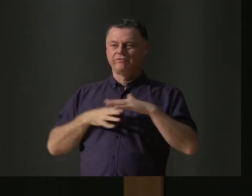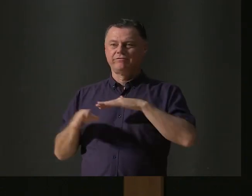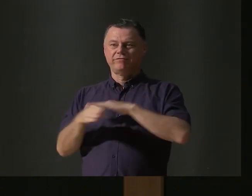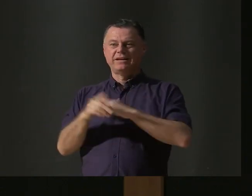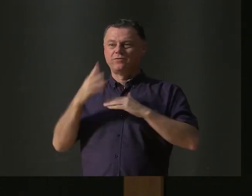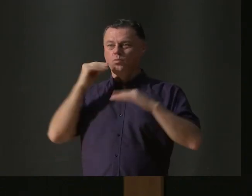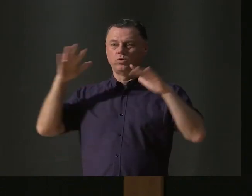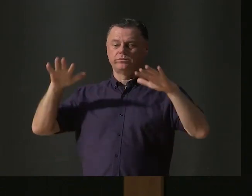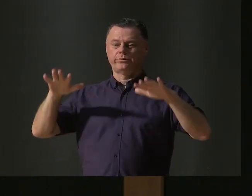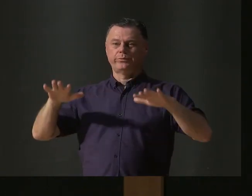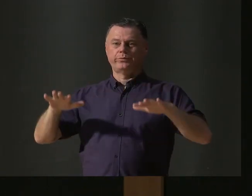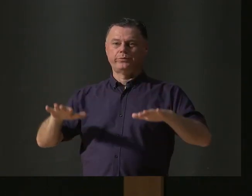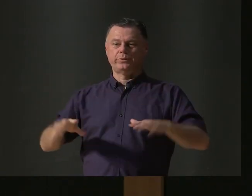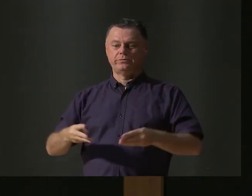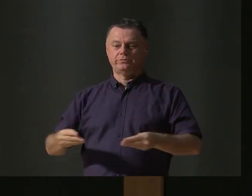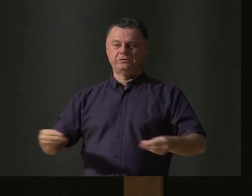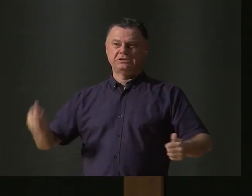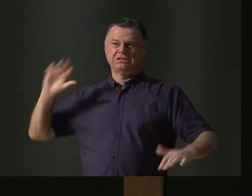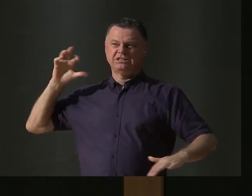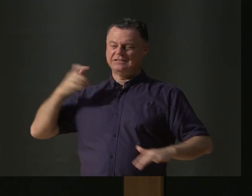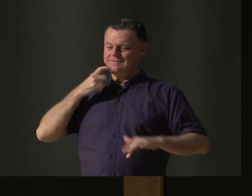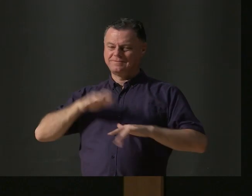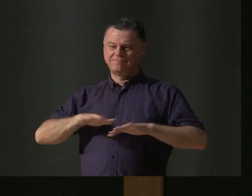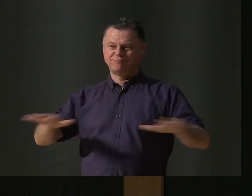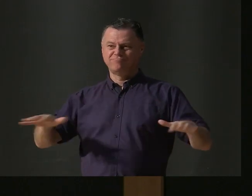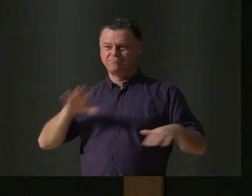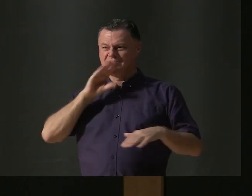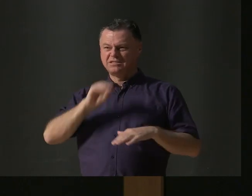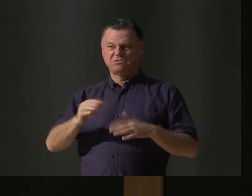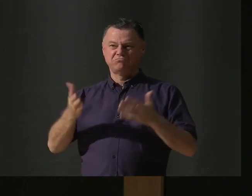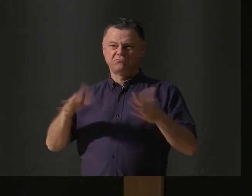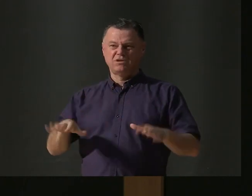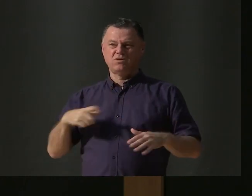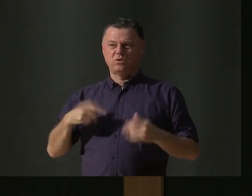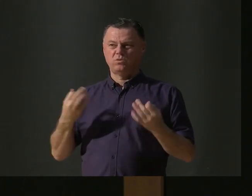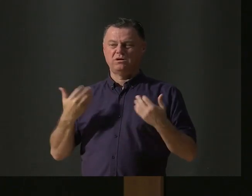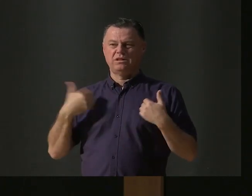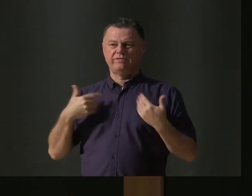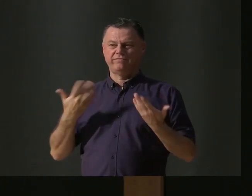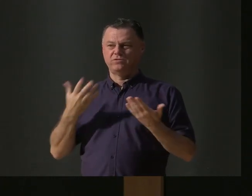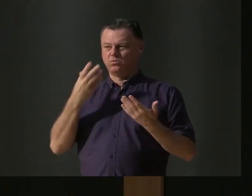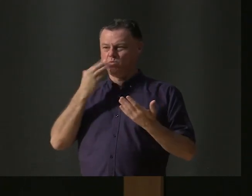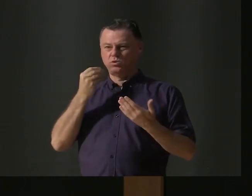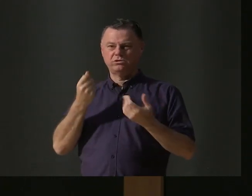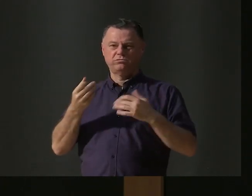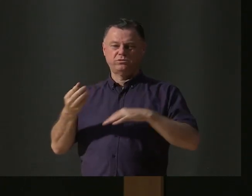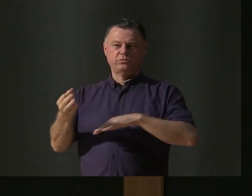During drought periods, platypuses are left without a home. But we can help by conserving water.